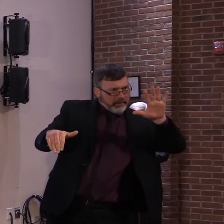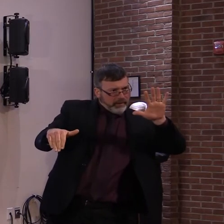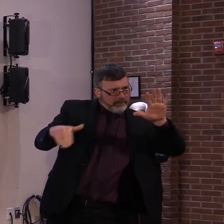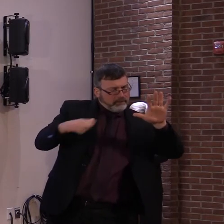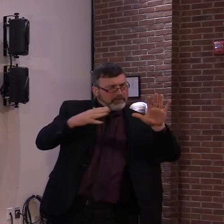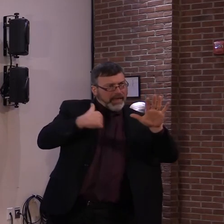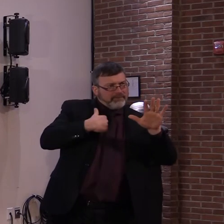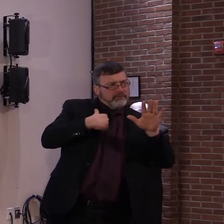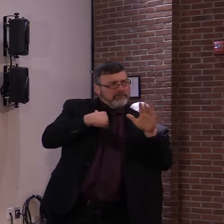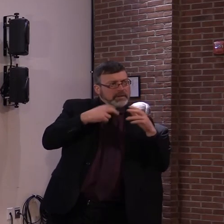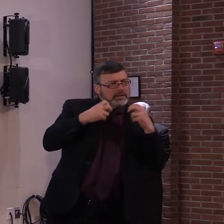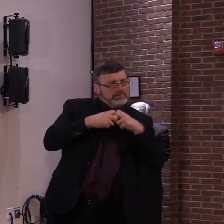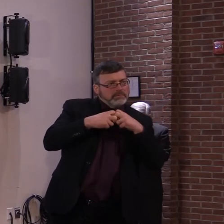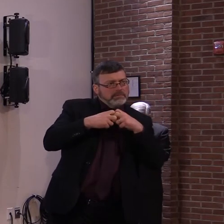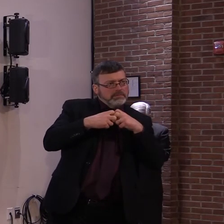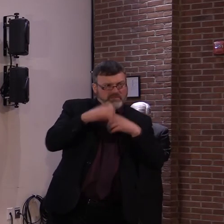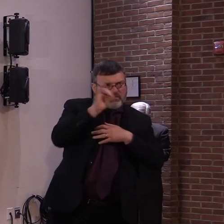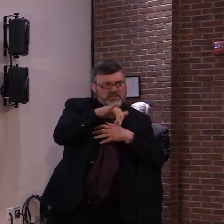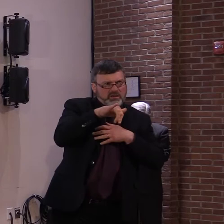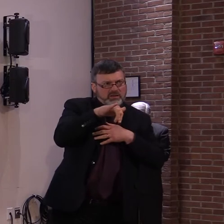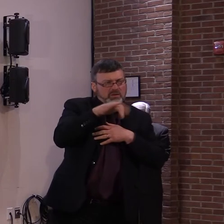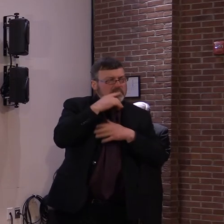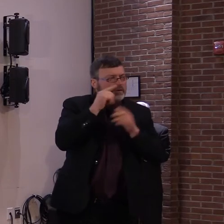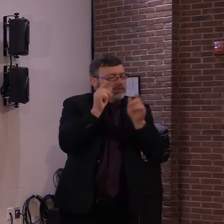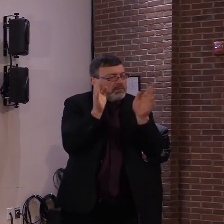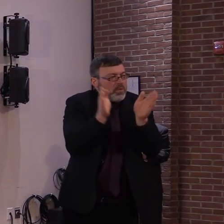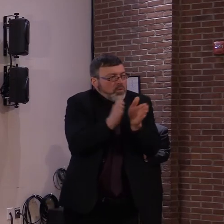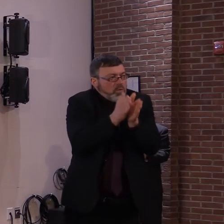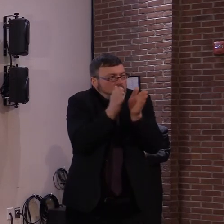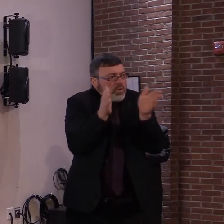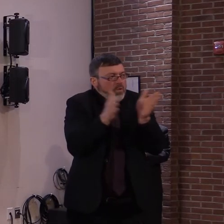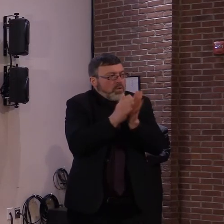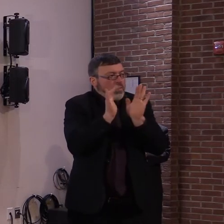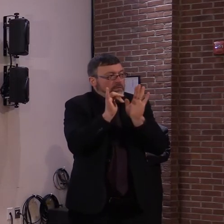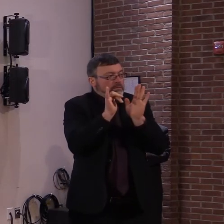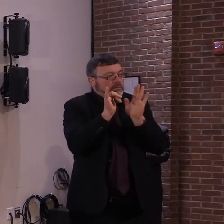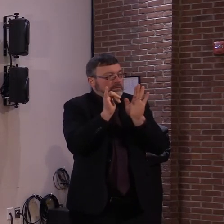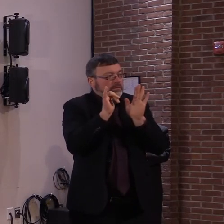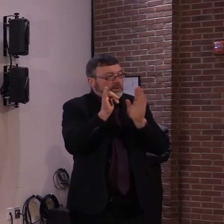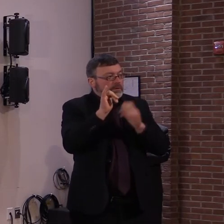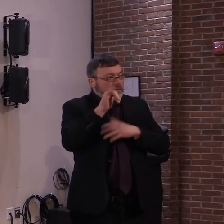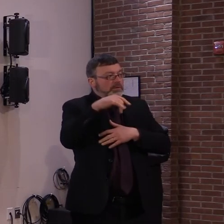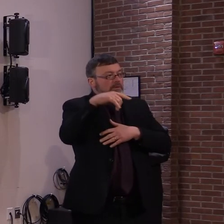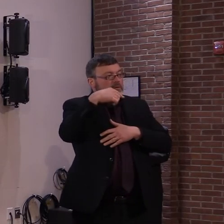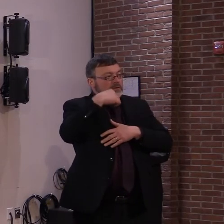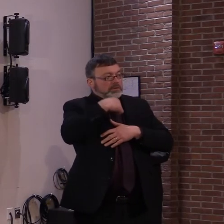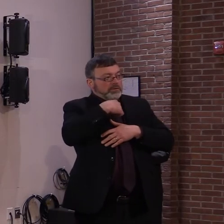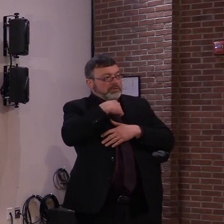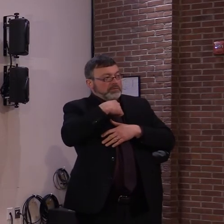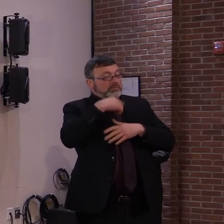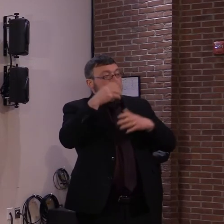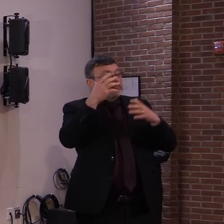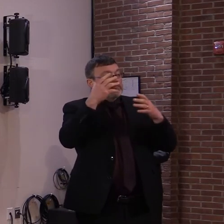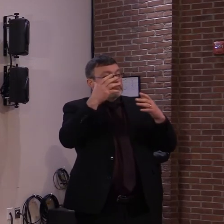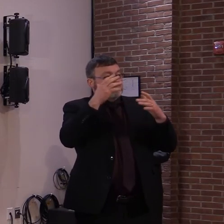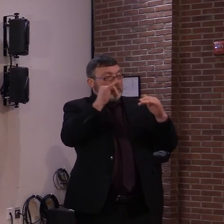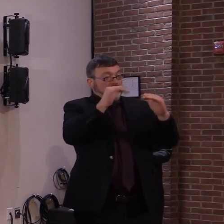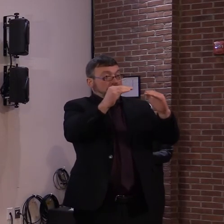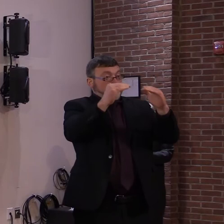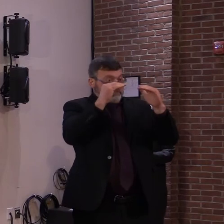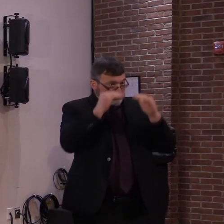wastage of the vaccine. And at this point in time, we're aware of about 63